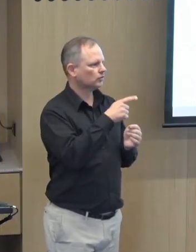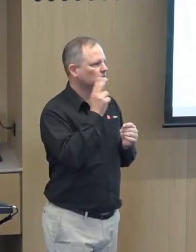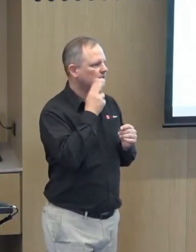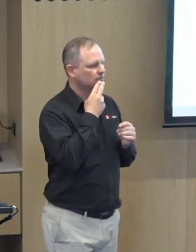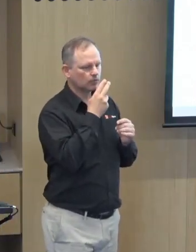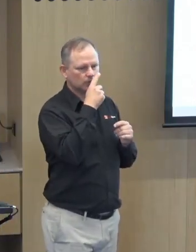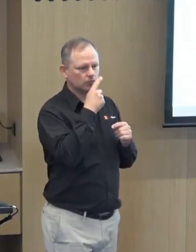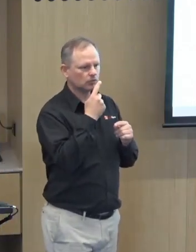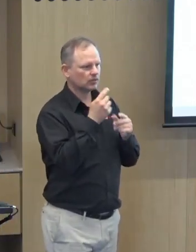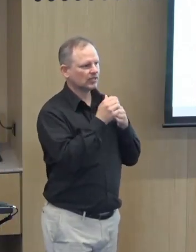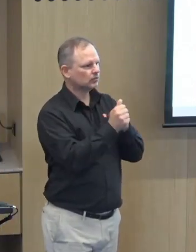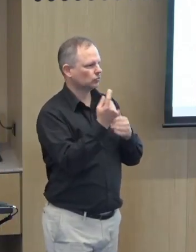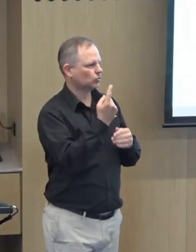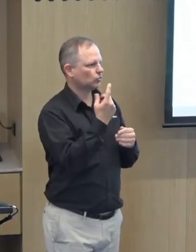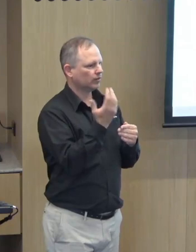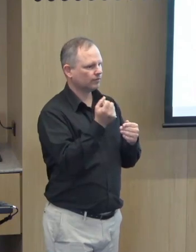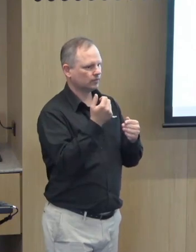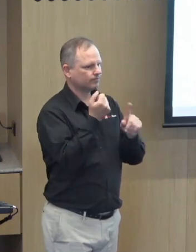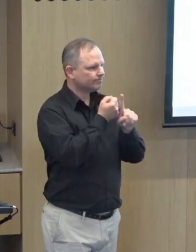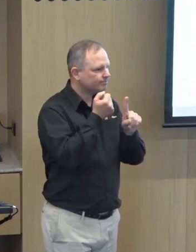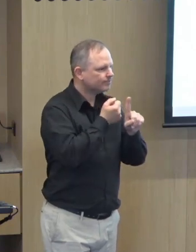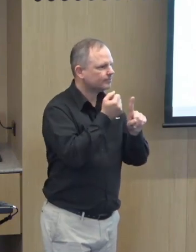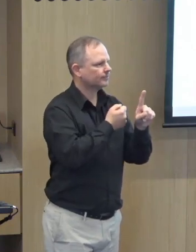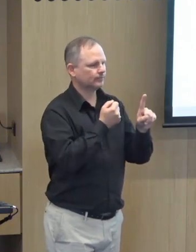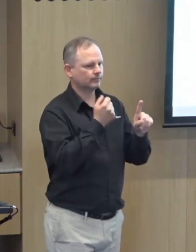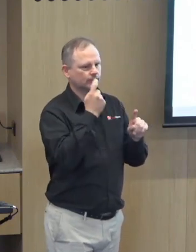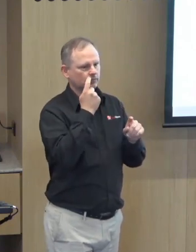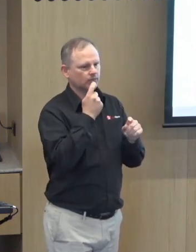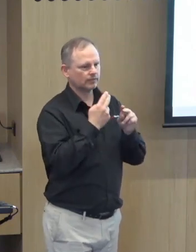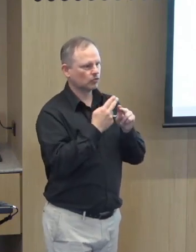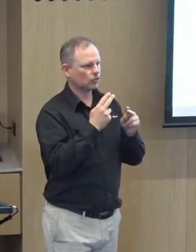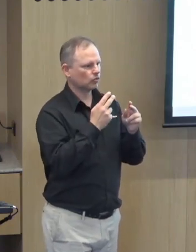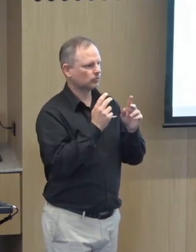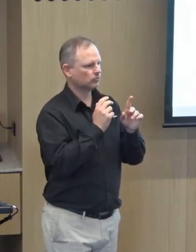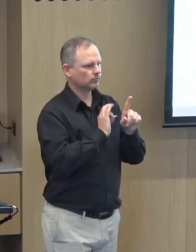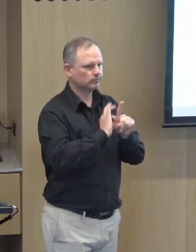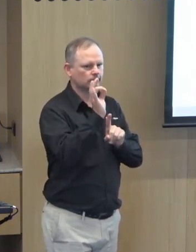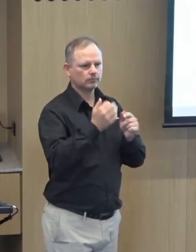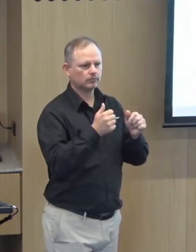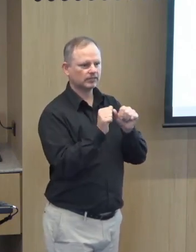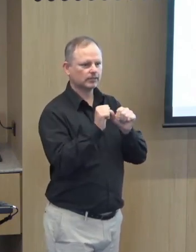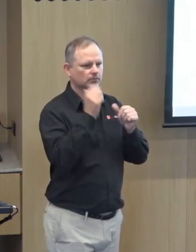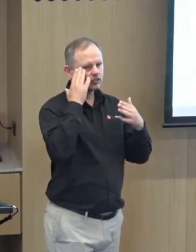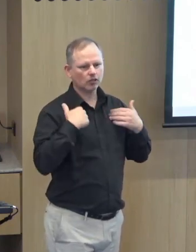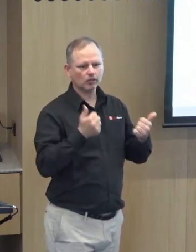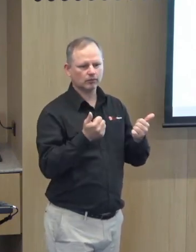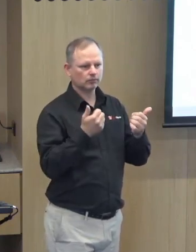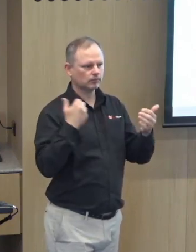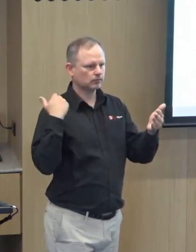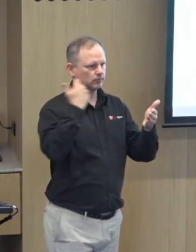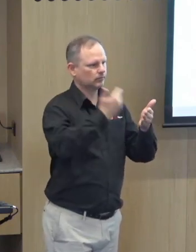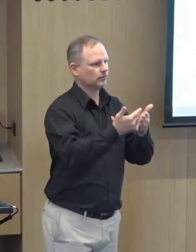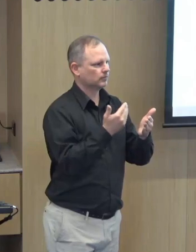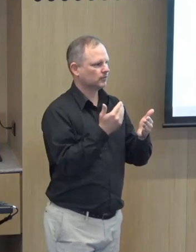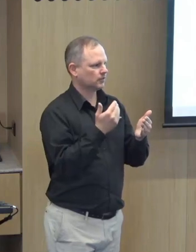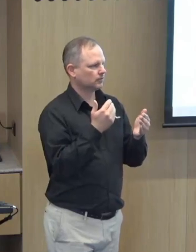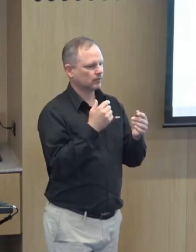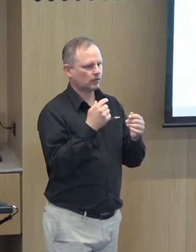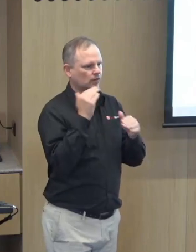Additionally, I'd also like to make an acknowledgement to this list of deaf and hard of hearing leaders who have paved the way in the